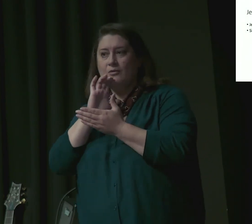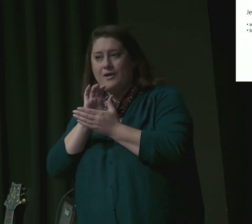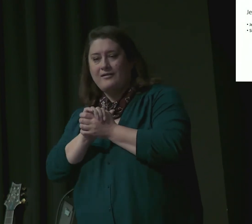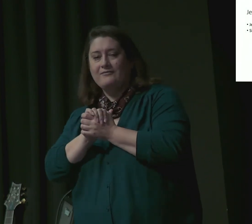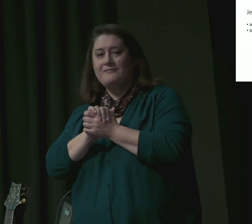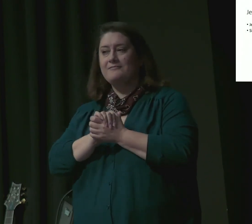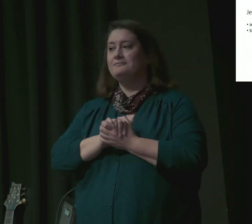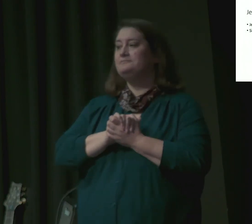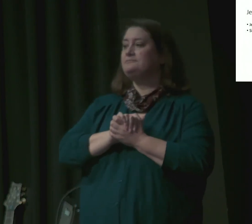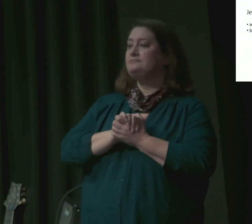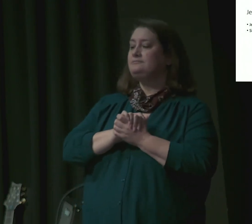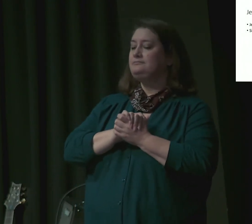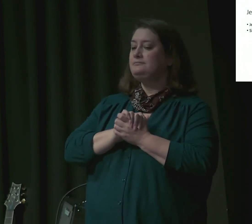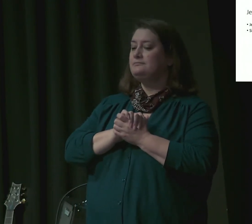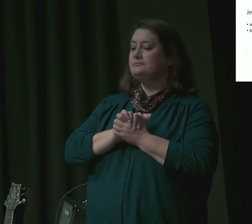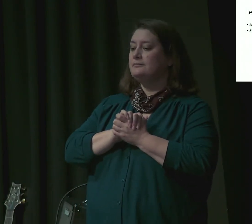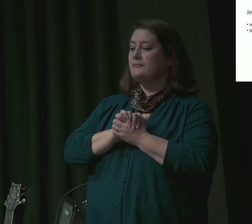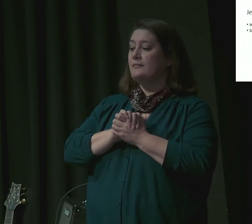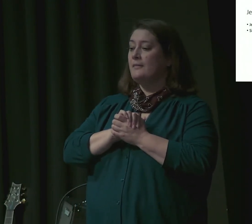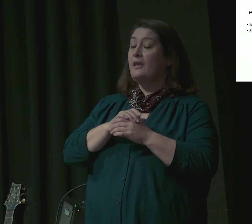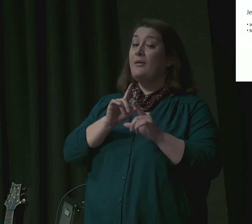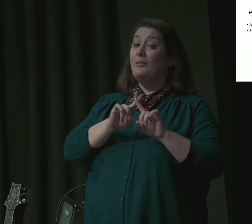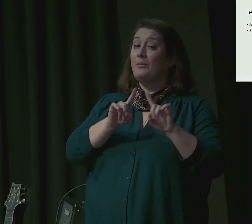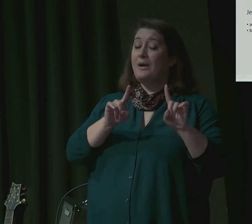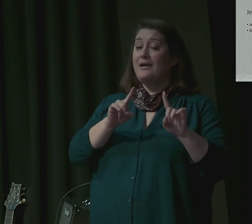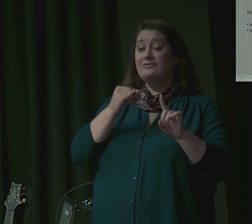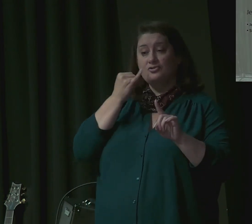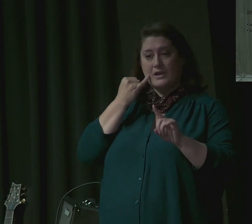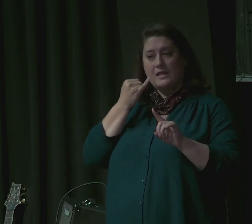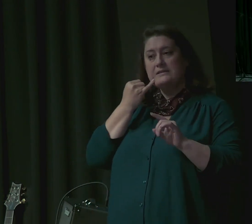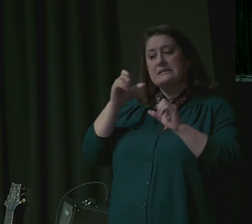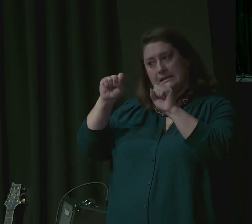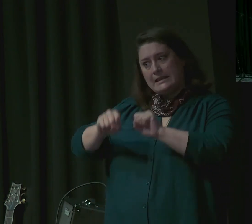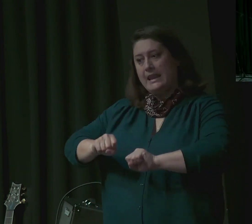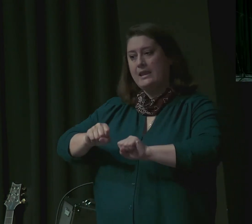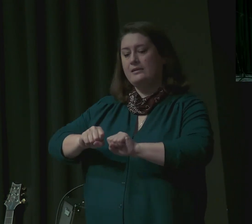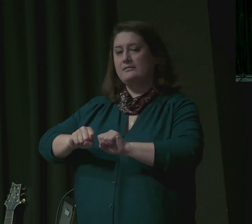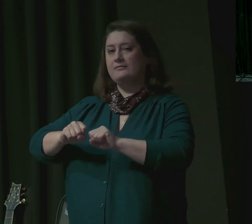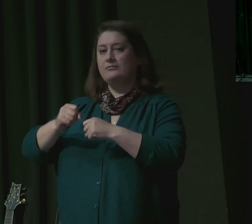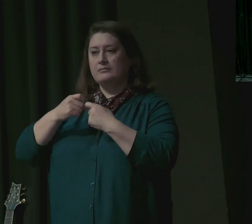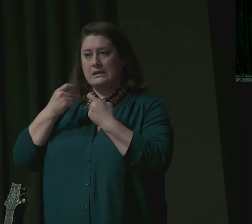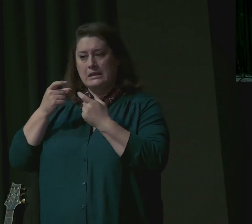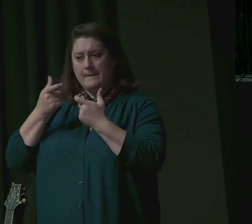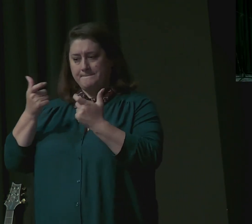had driven his brothers to plot to kill him and eventually to sell him.